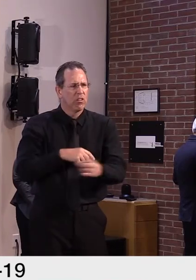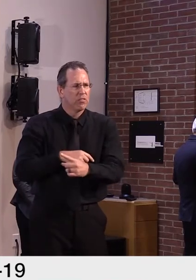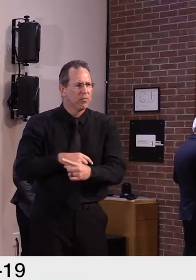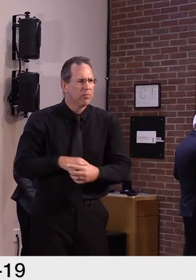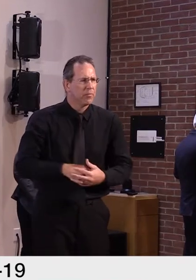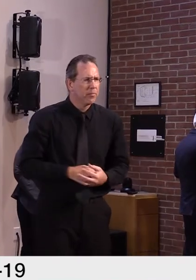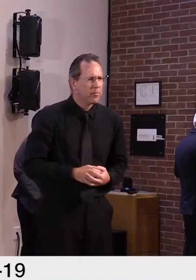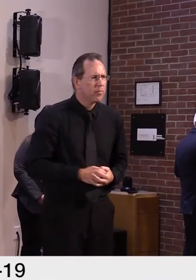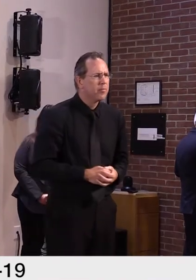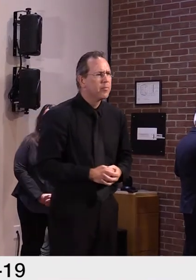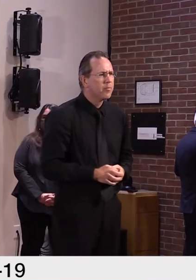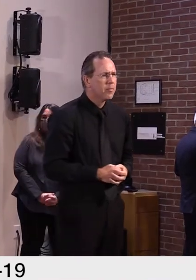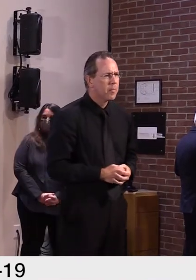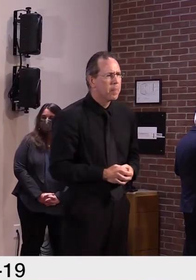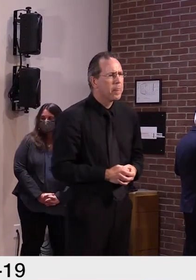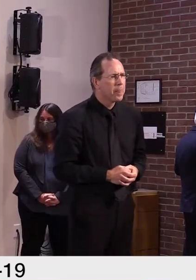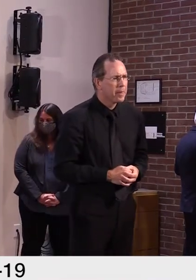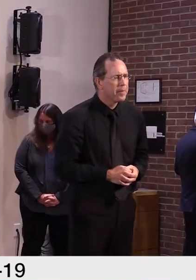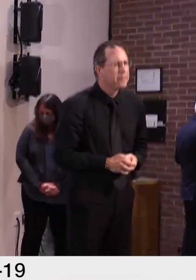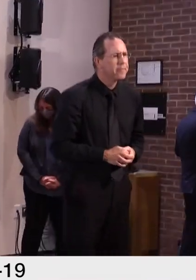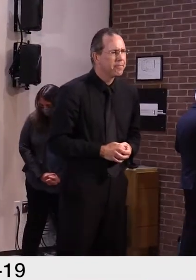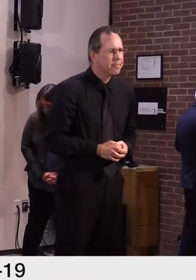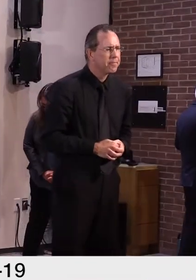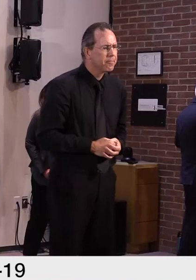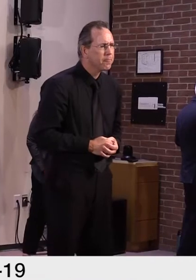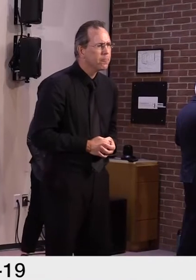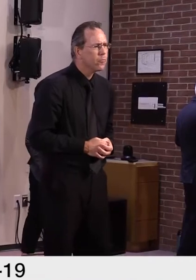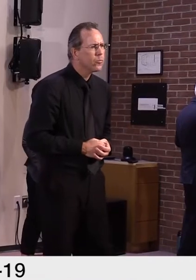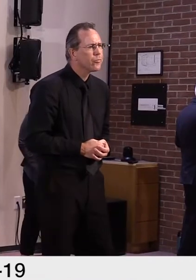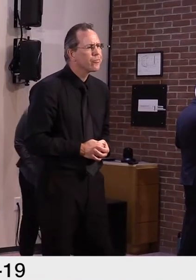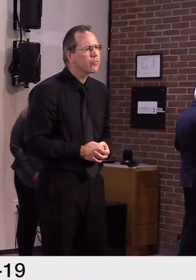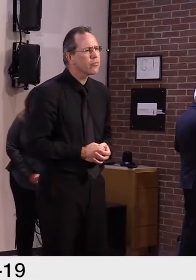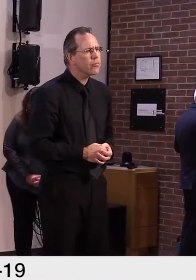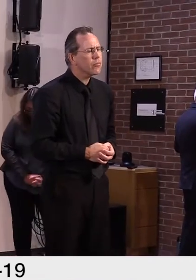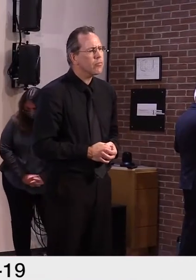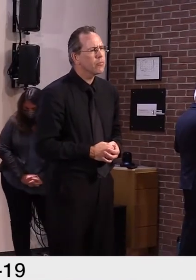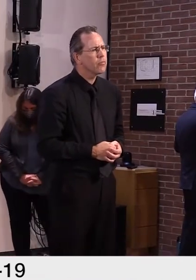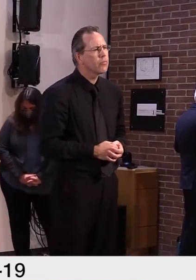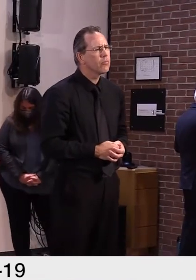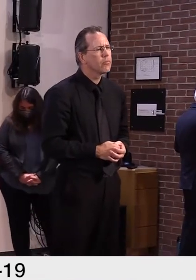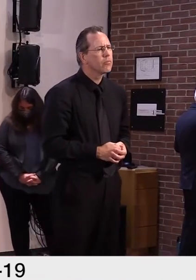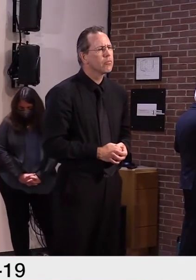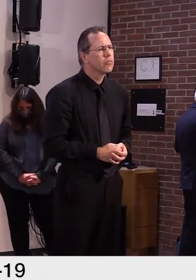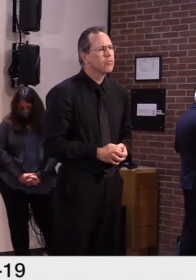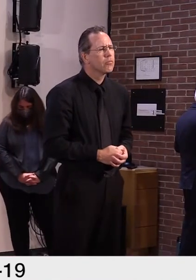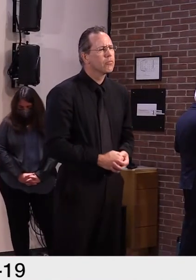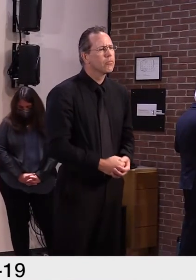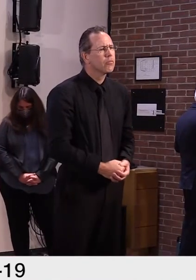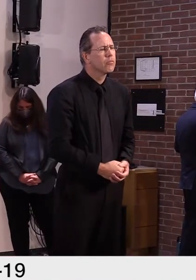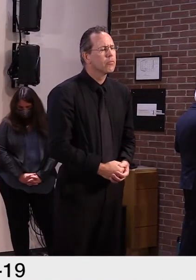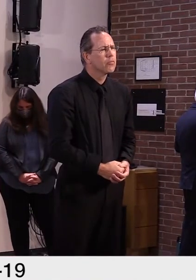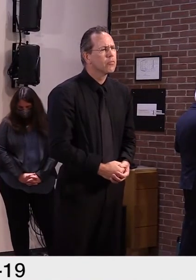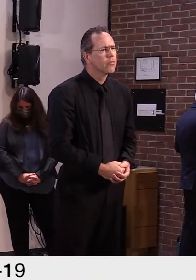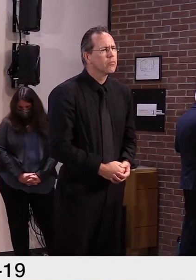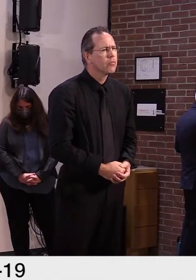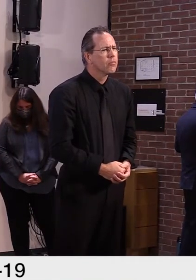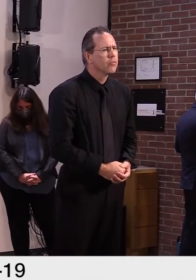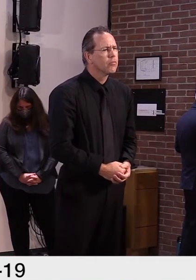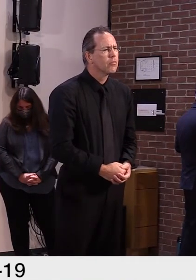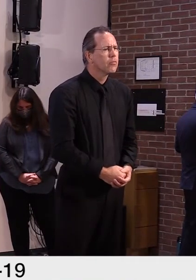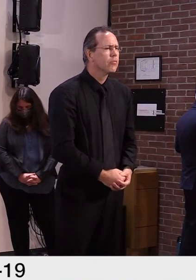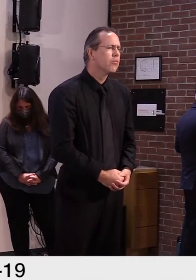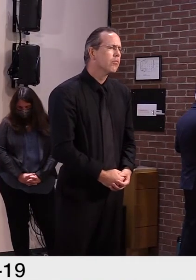Governor, there was a report out of the Senate recently about Joe Biden's lifelong